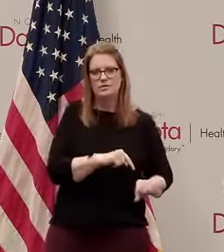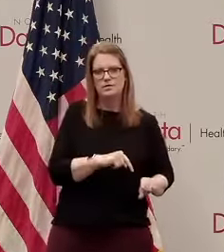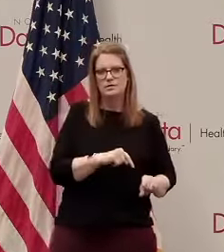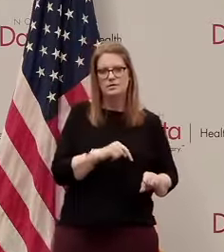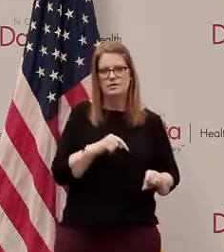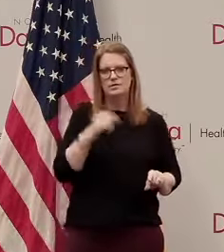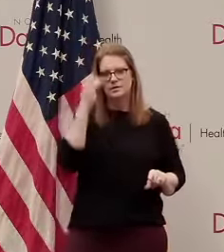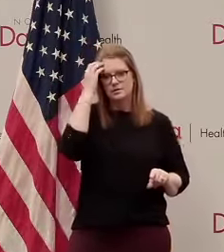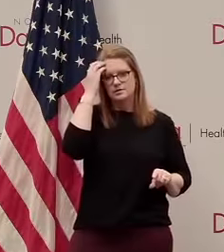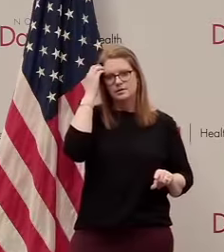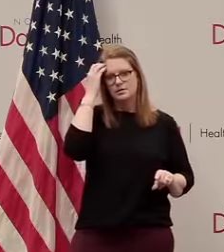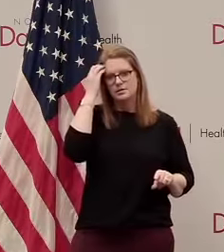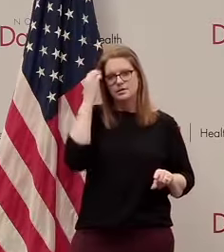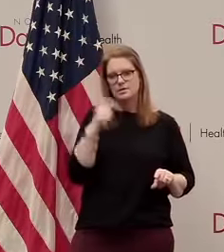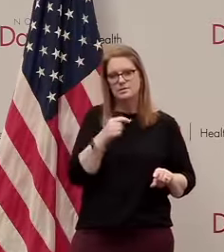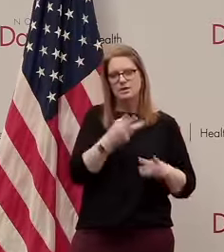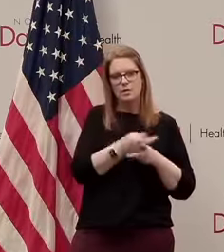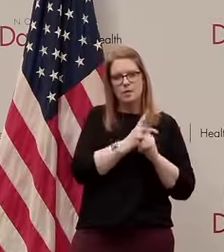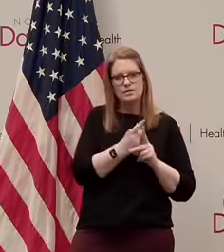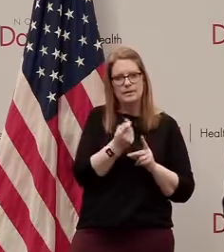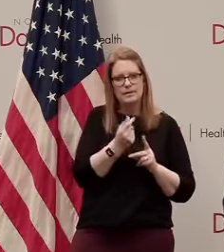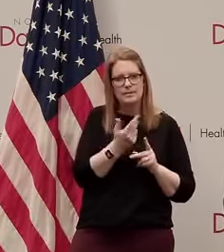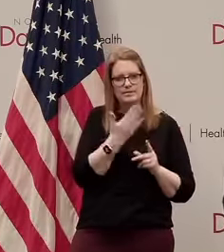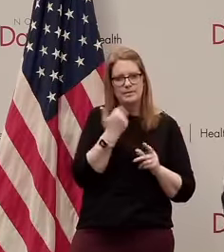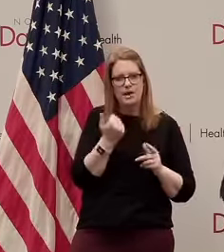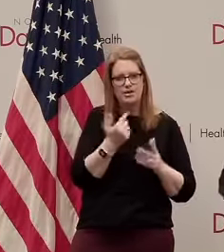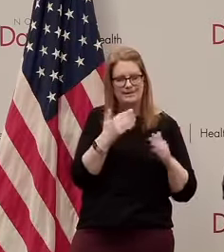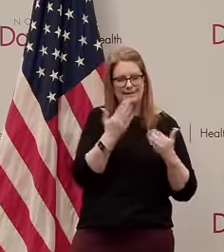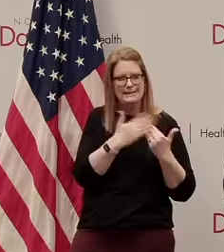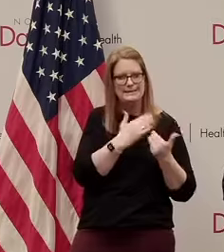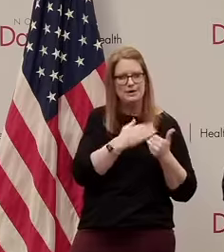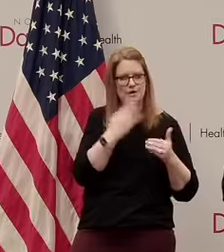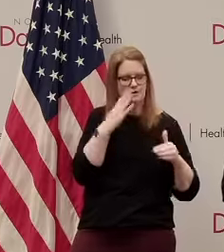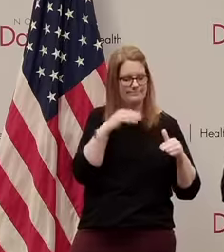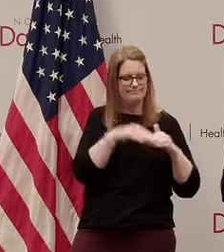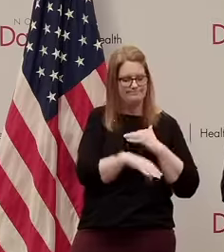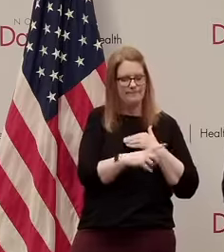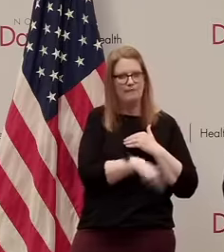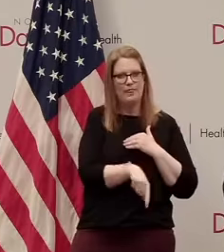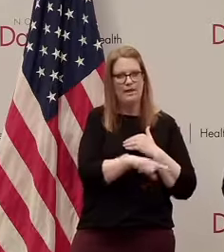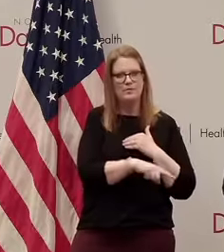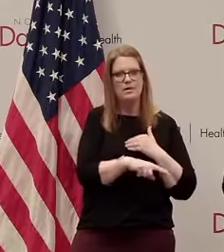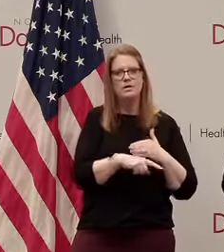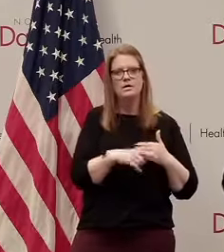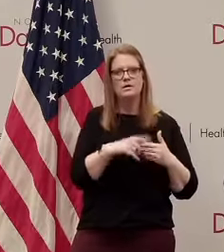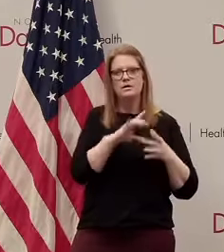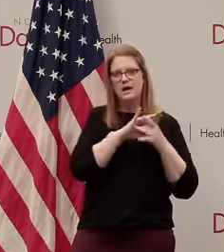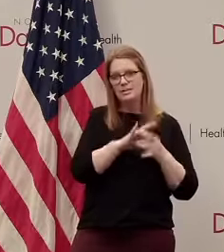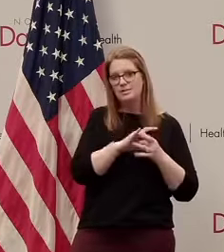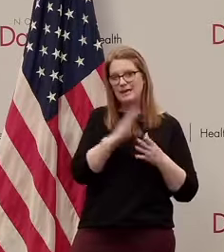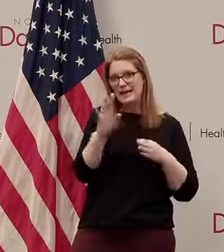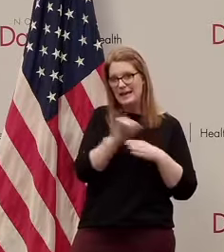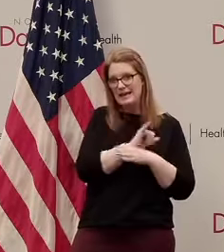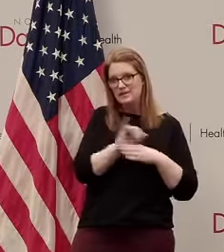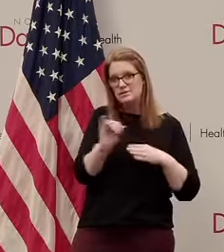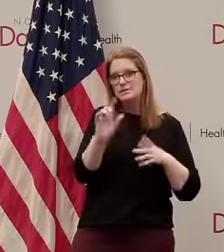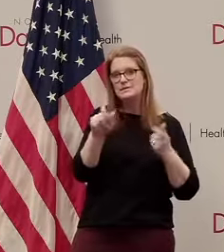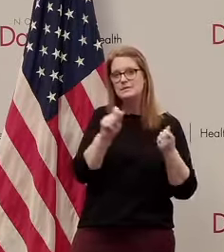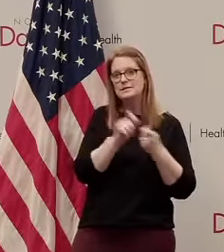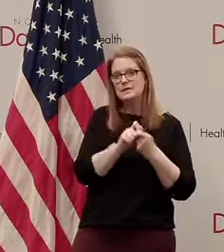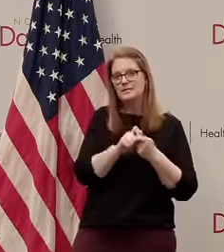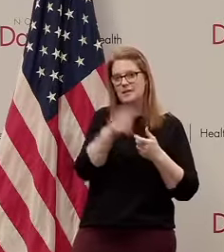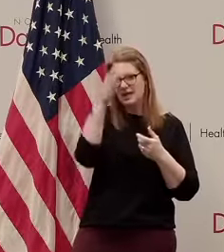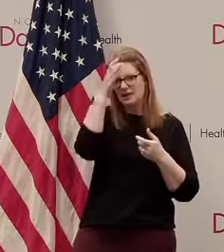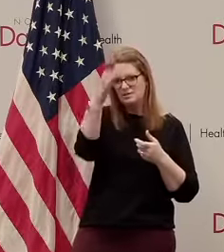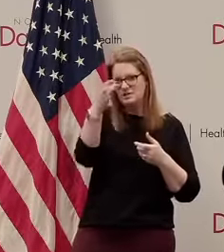that just makes those a little bit easier to do um the the lenders will be able to apply their industry specific expertise this is